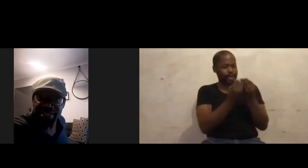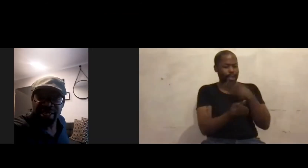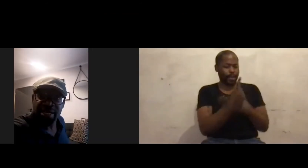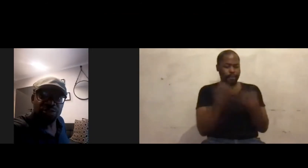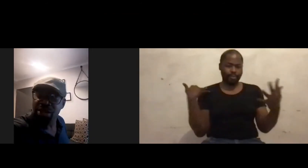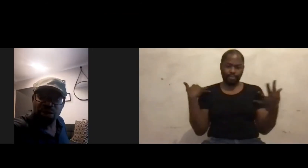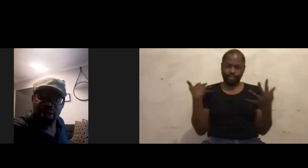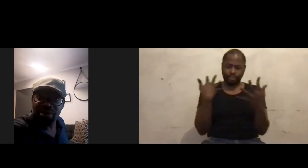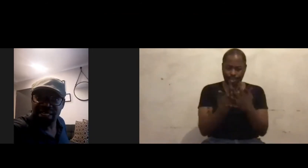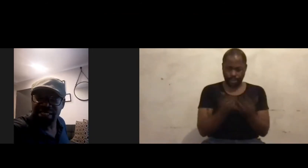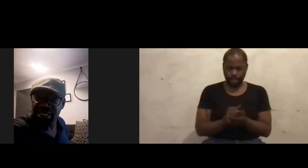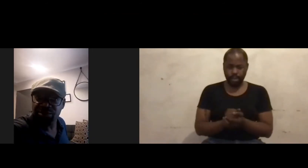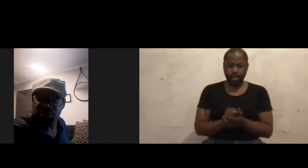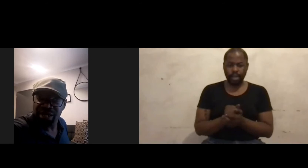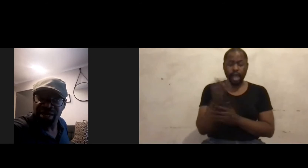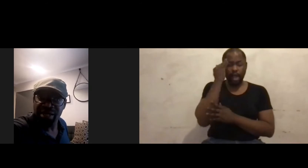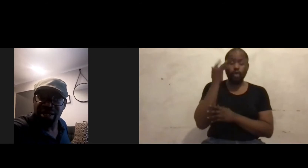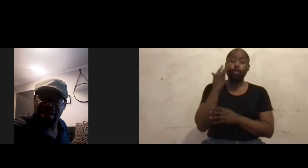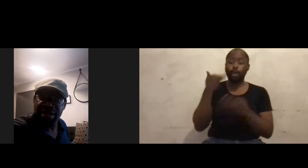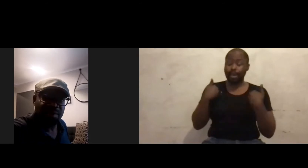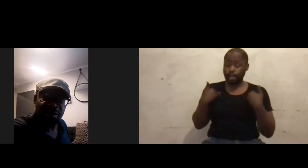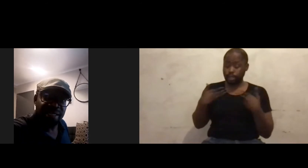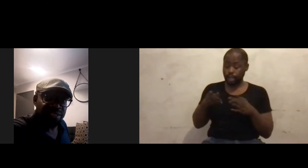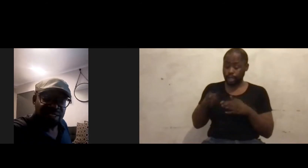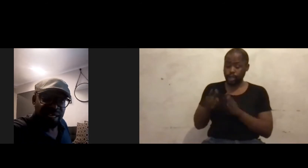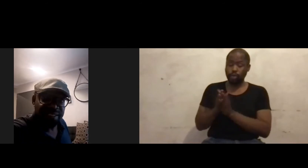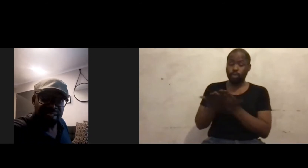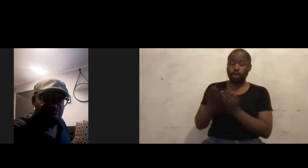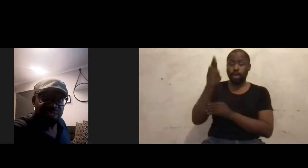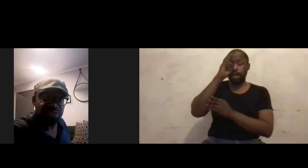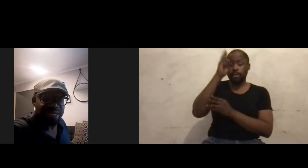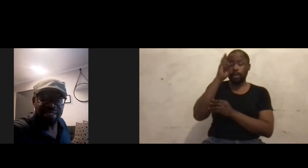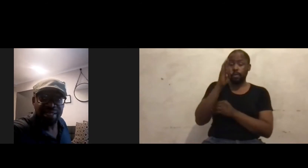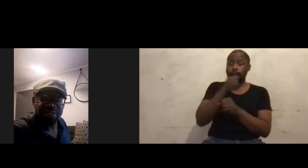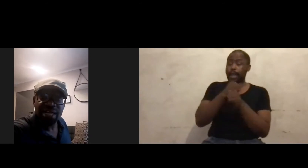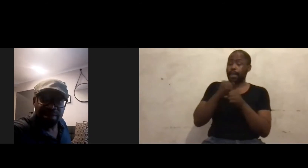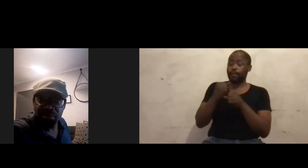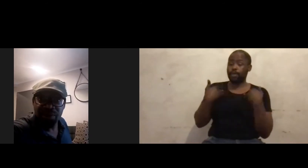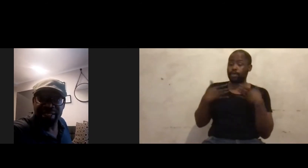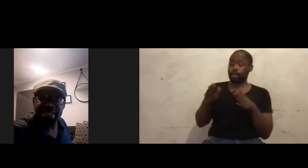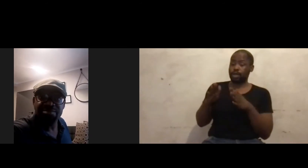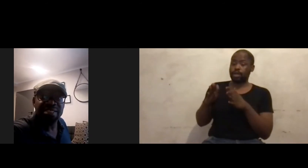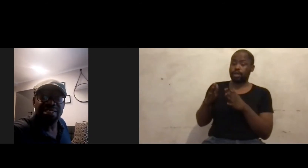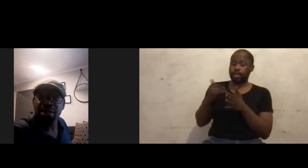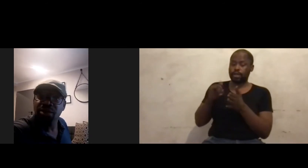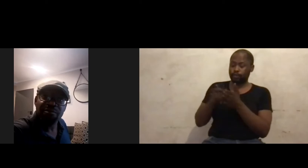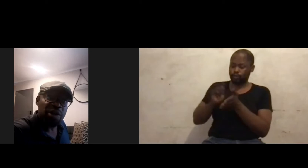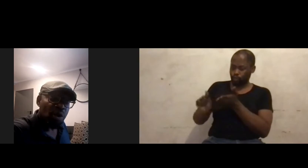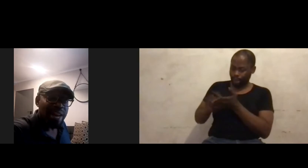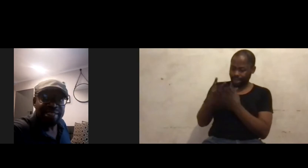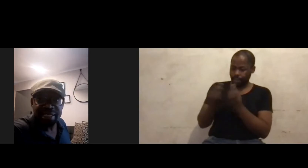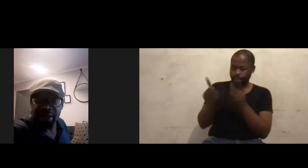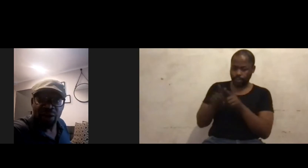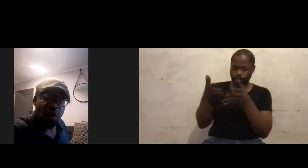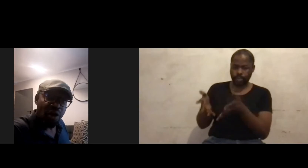years. So I knew when I was starting this book, and remember, I did not start it in 2020. To write a book like that means you have been